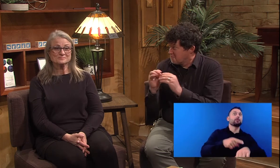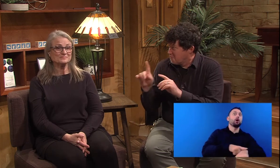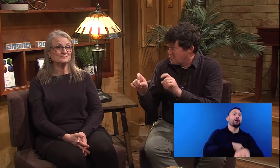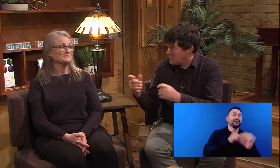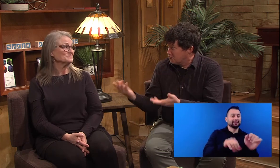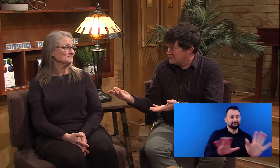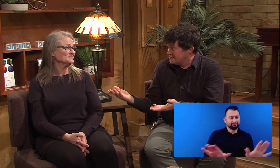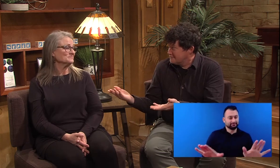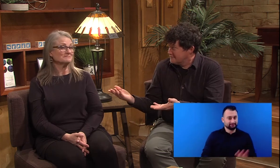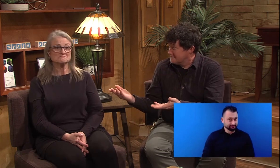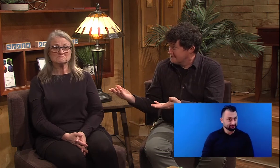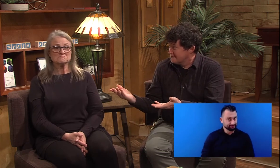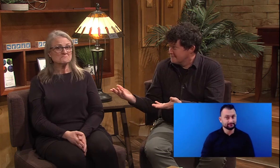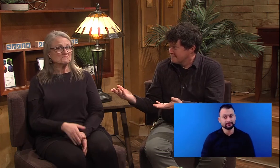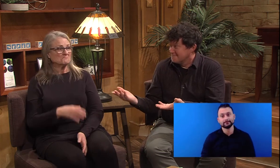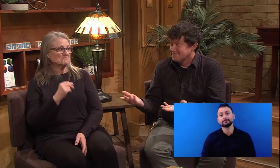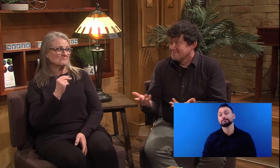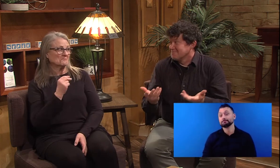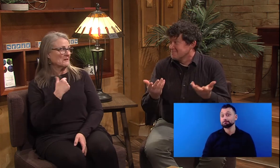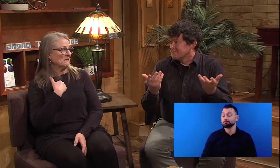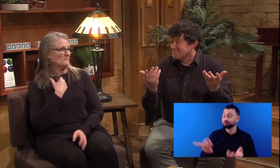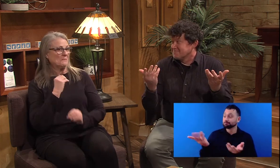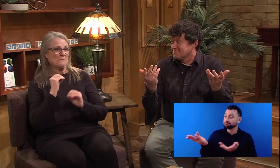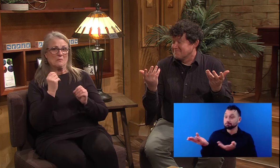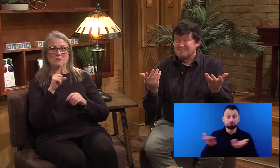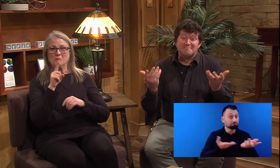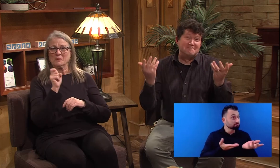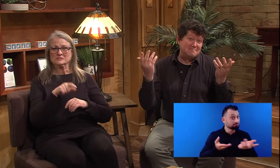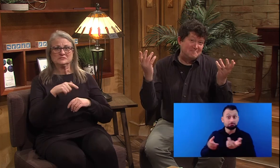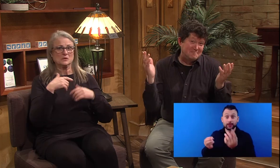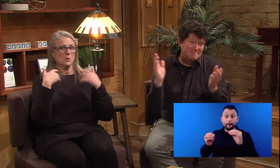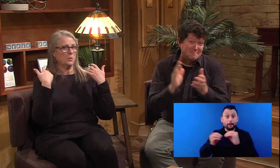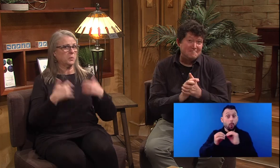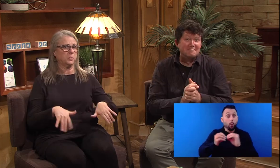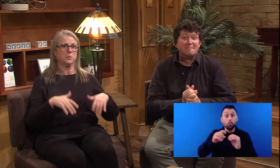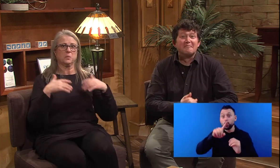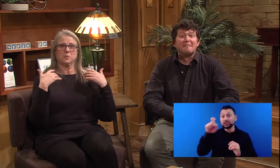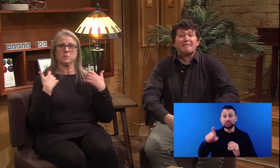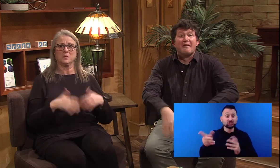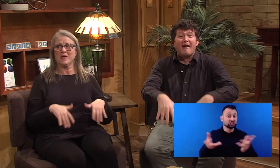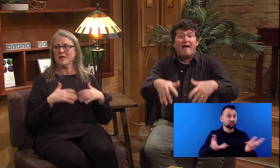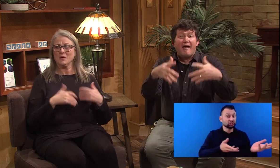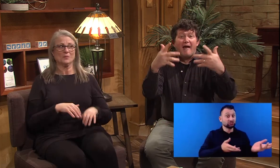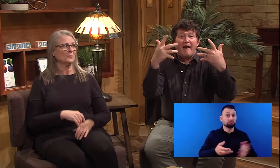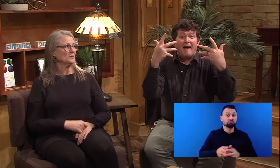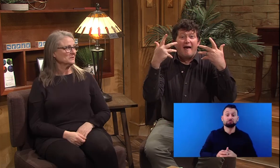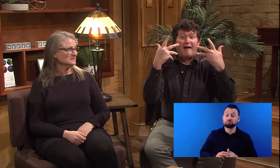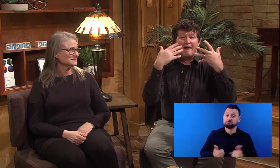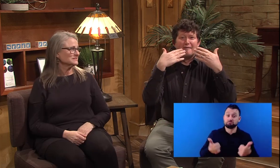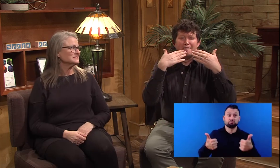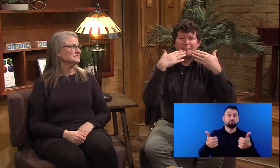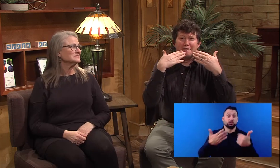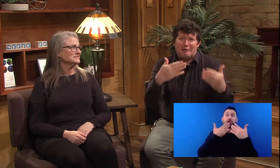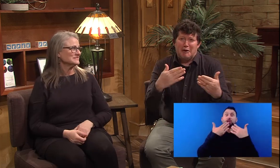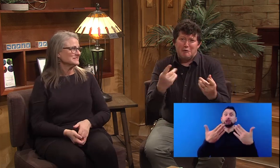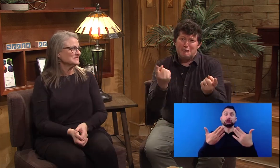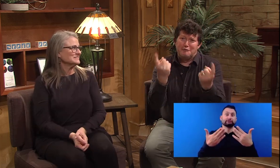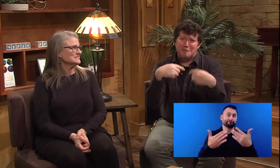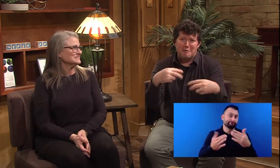Yes. Do you think you have any more questions, Nancy? No, I have no further questions. This has been wonderful.